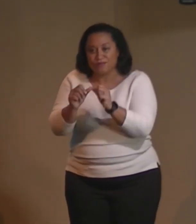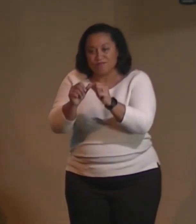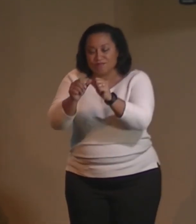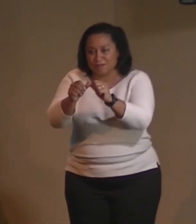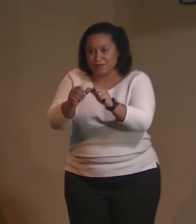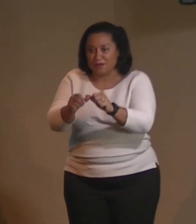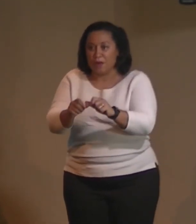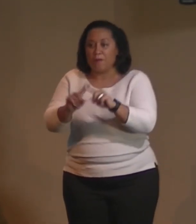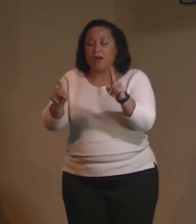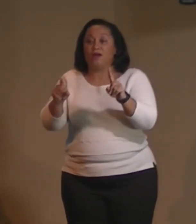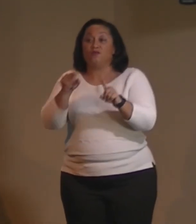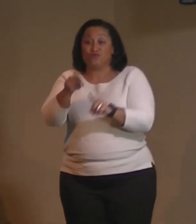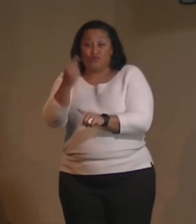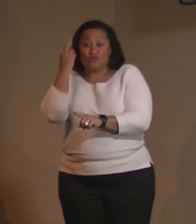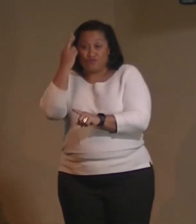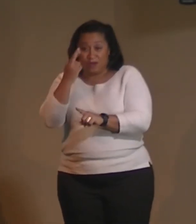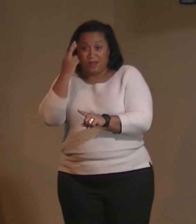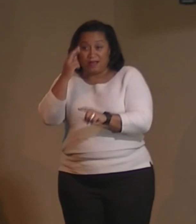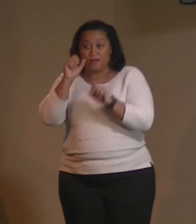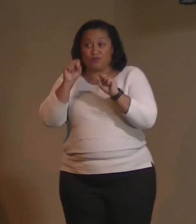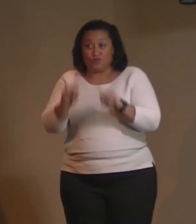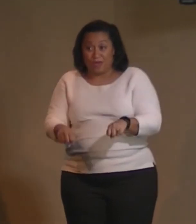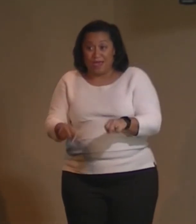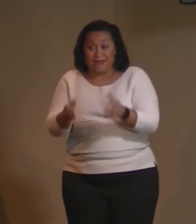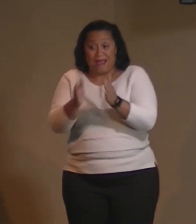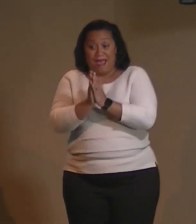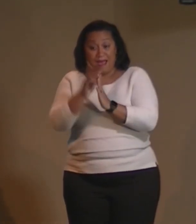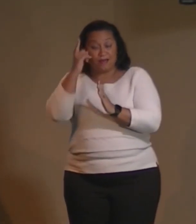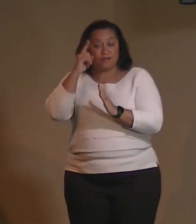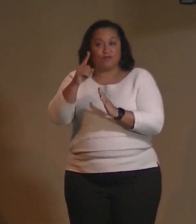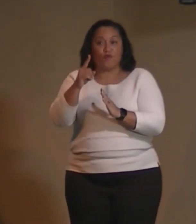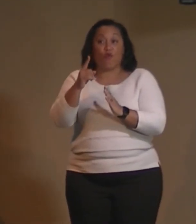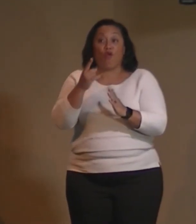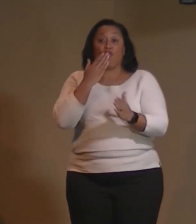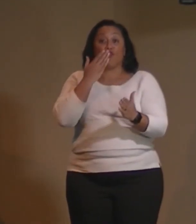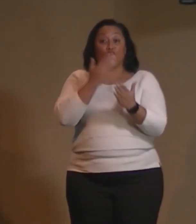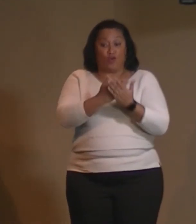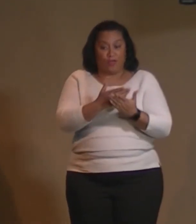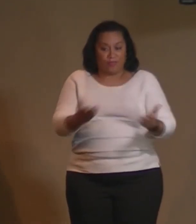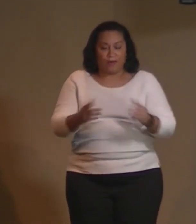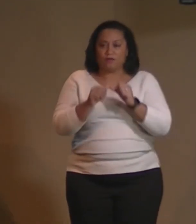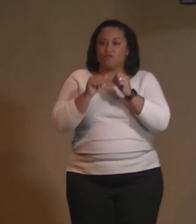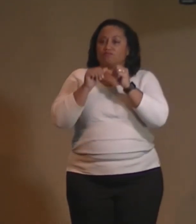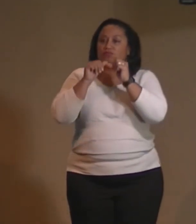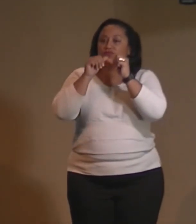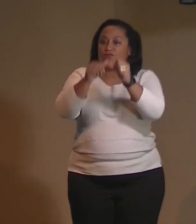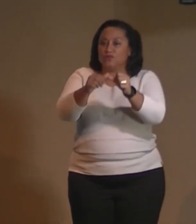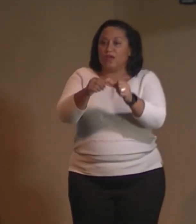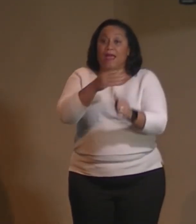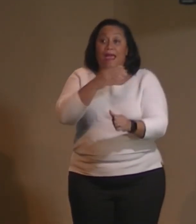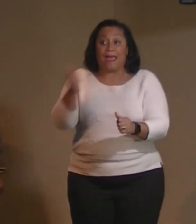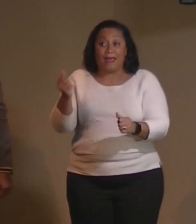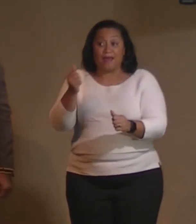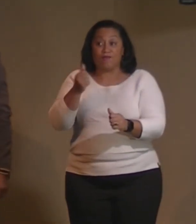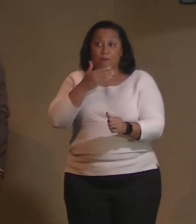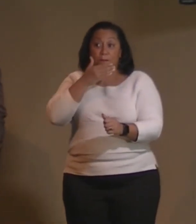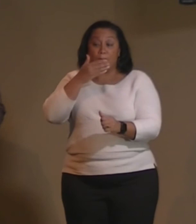but I'm saying, do you realize you can continue, you can ask for the good and the better as well?